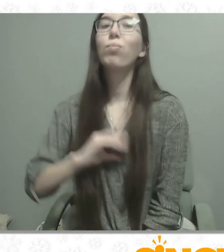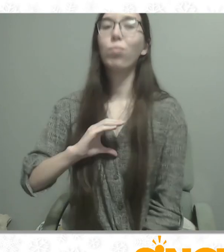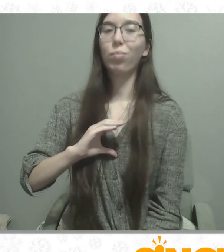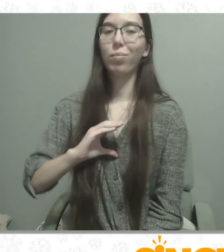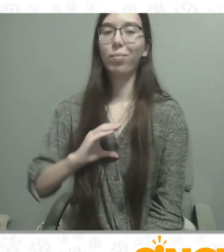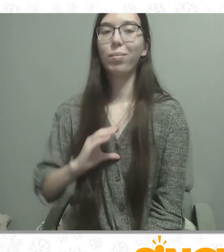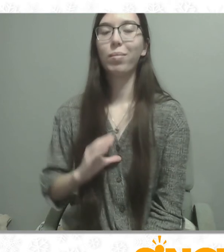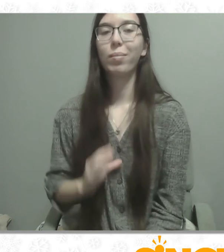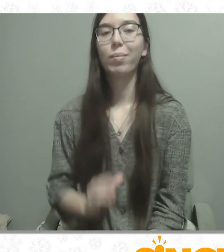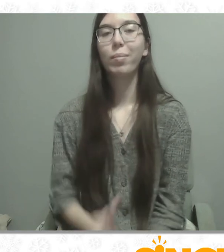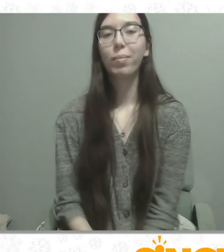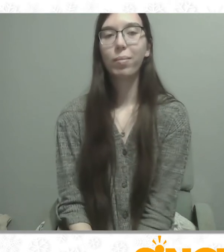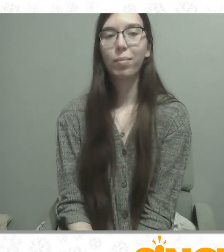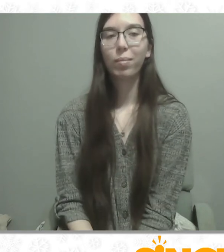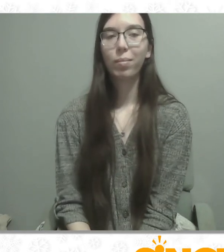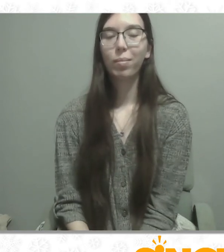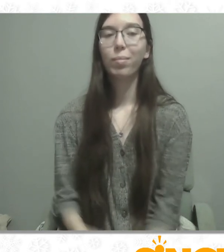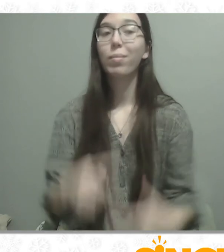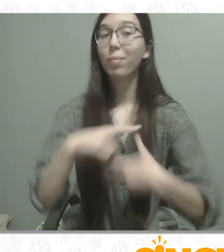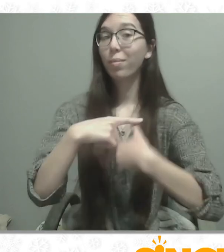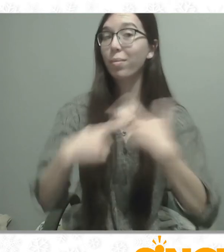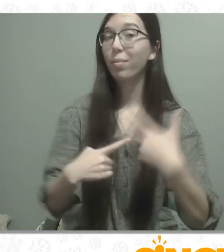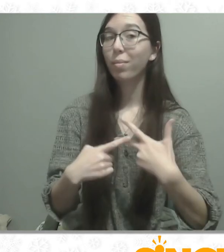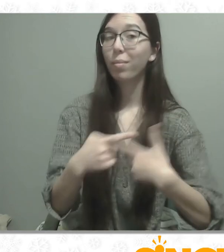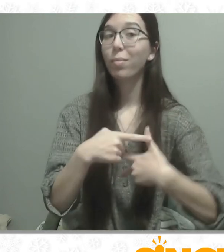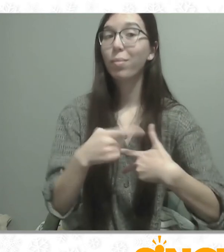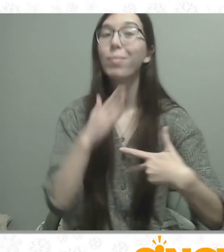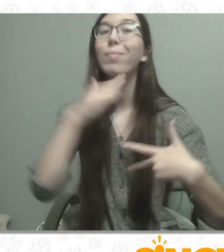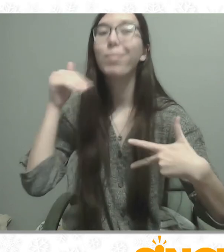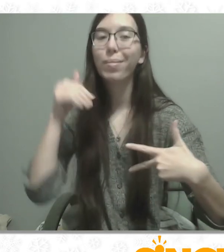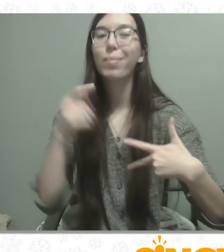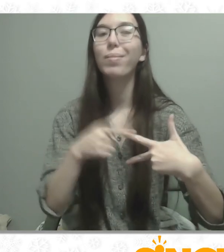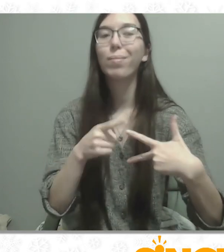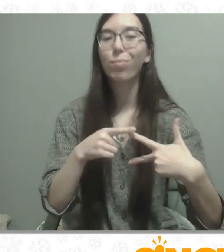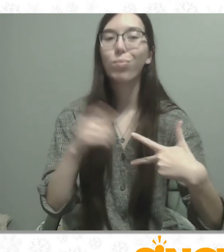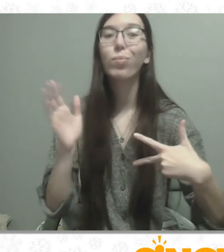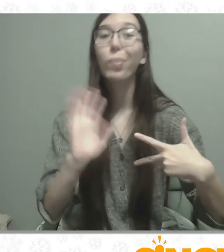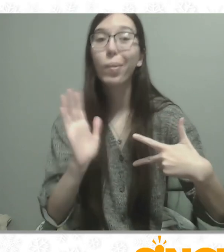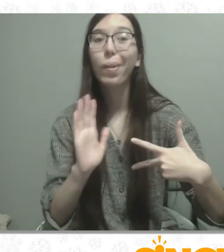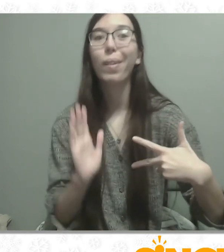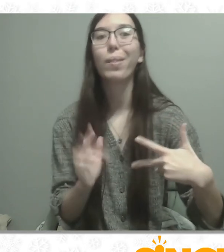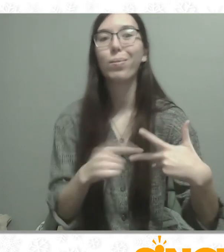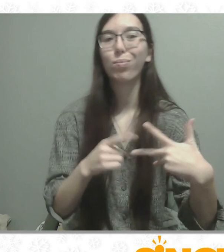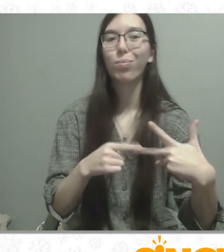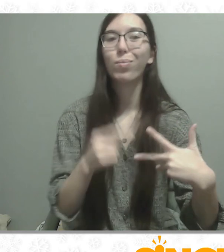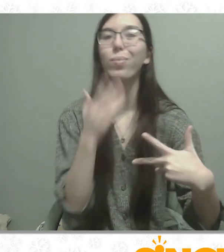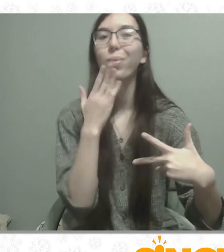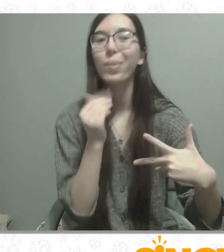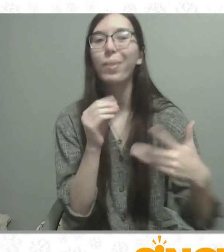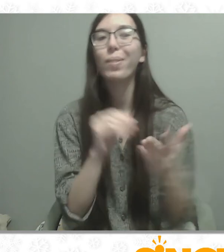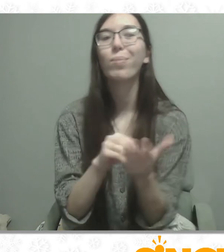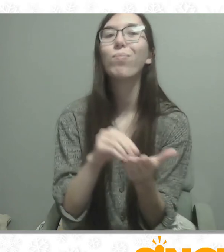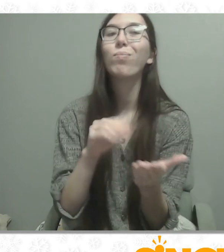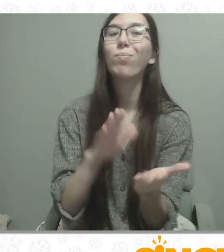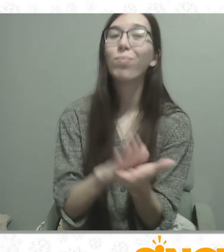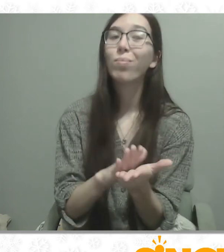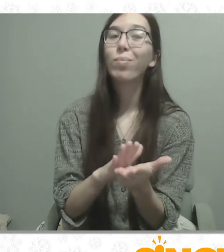anxious heart. A smile, a wave, a caring note,